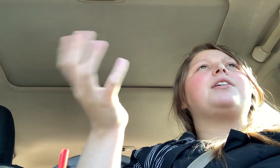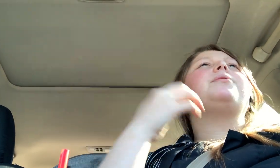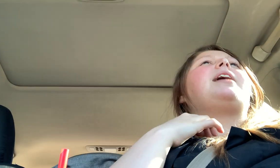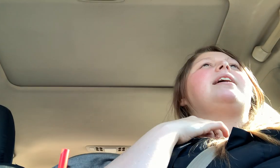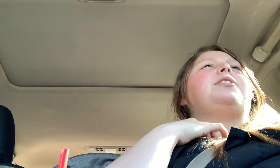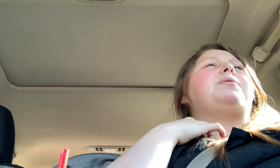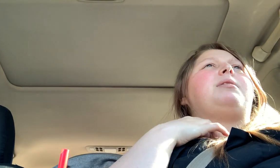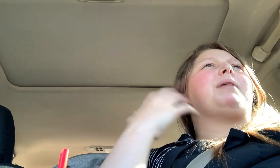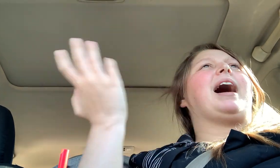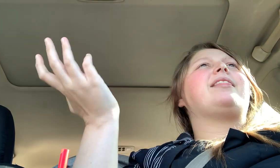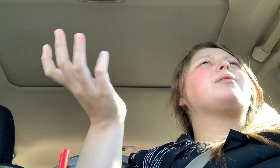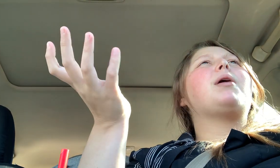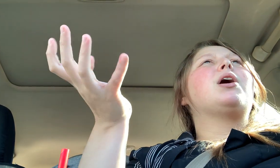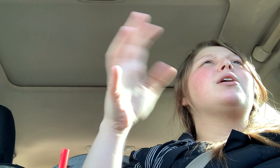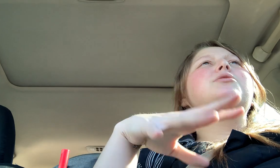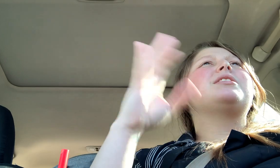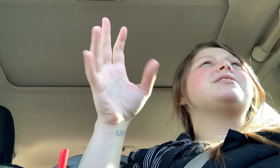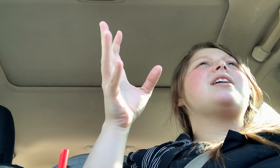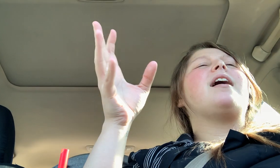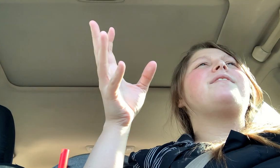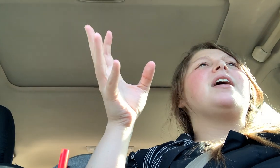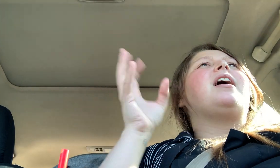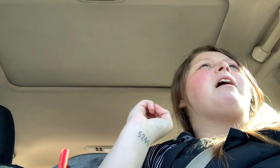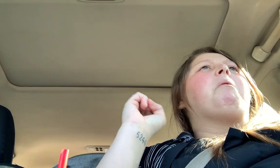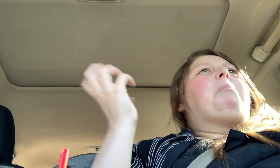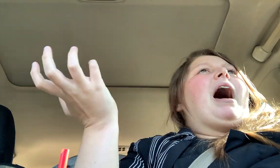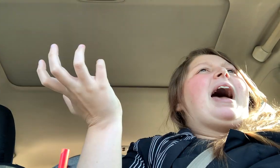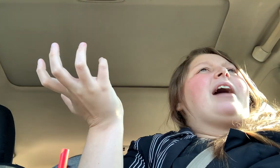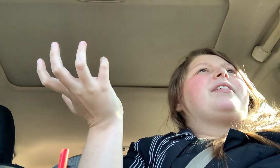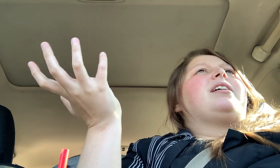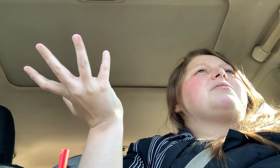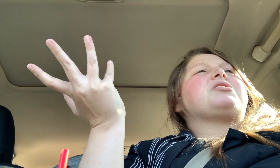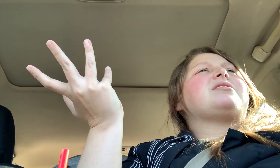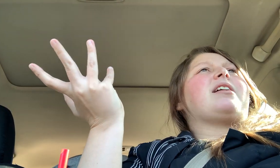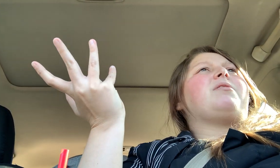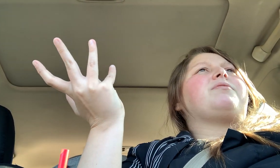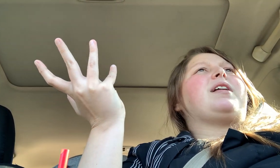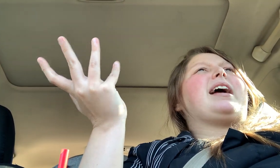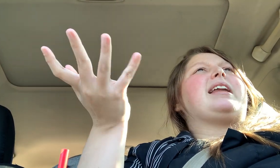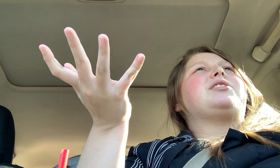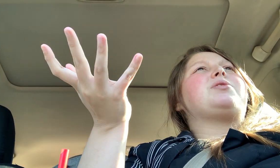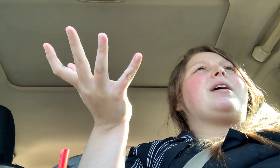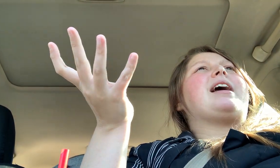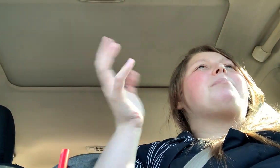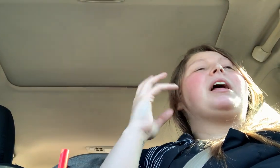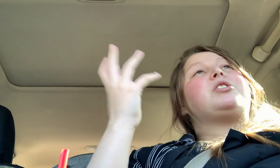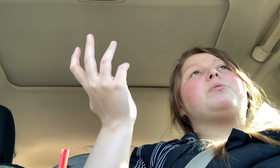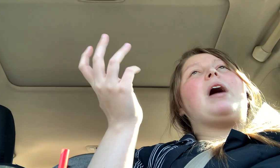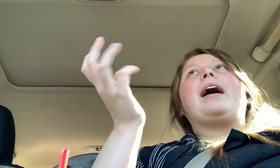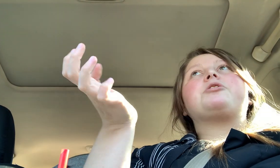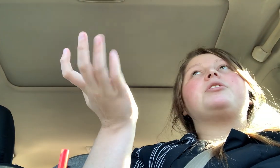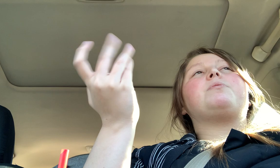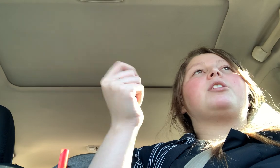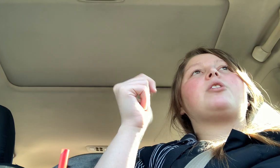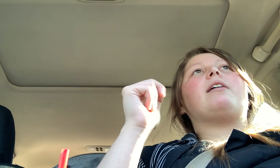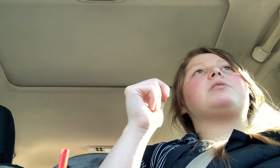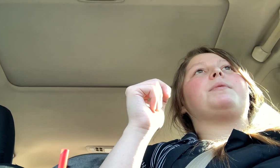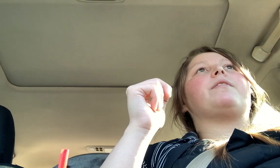you. Like you could buy their bars and stuff. I haven't just cause I don't feel like I need to right now, but I do, I actually do want to try out some of their